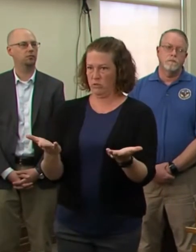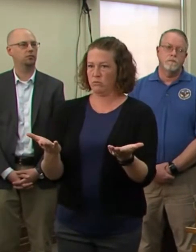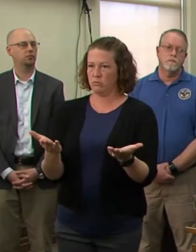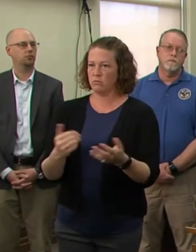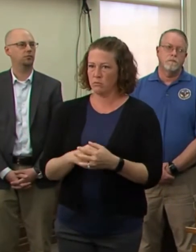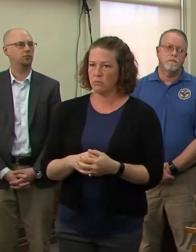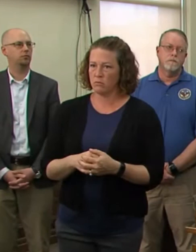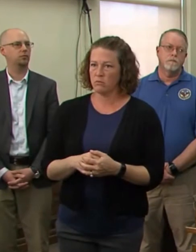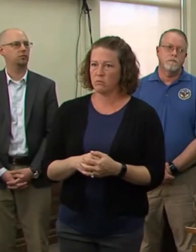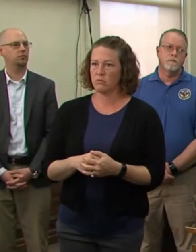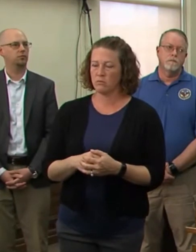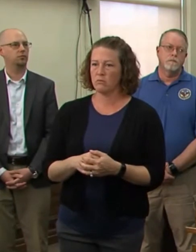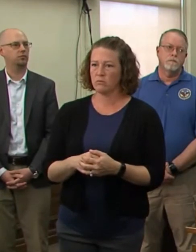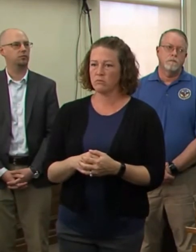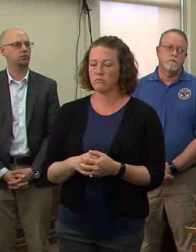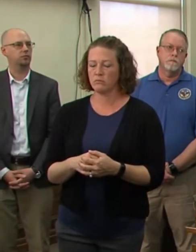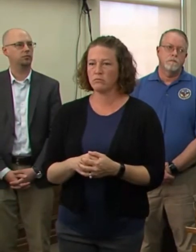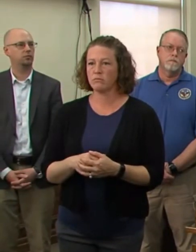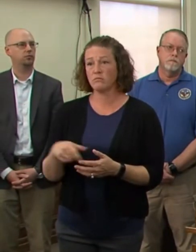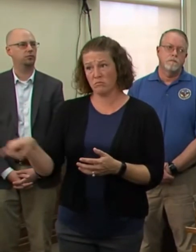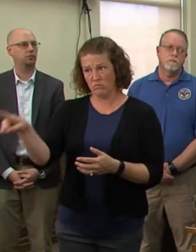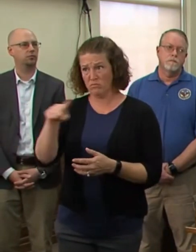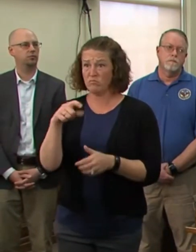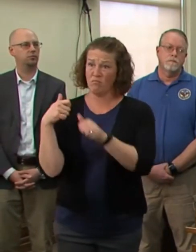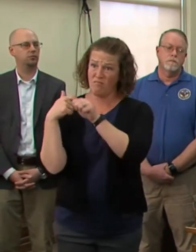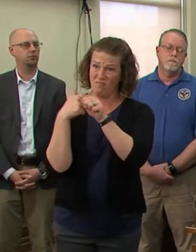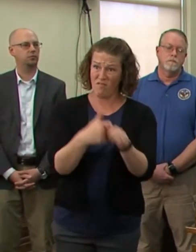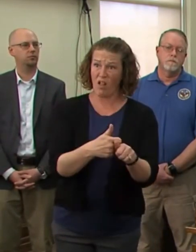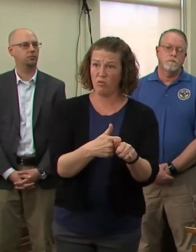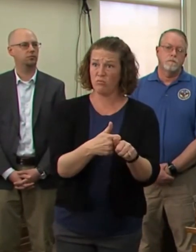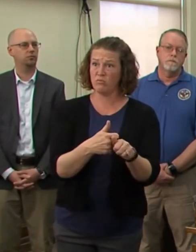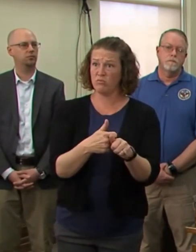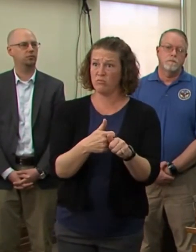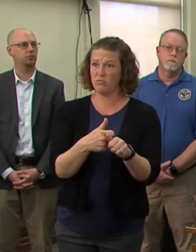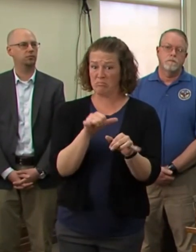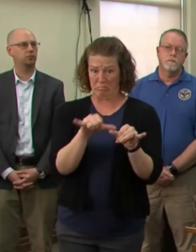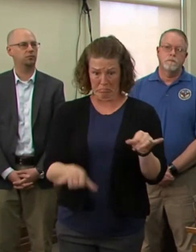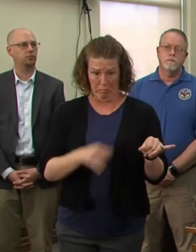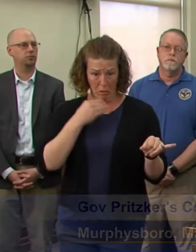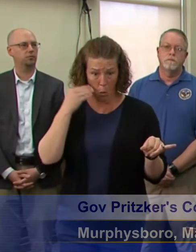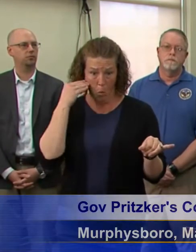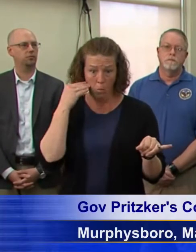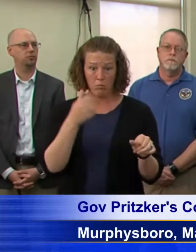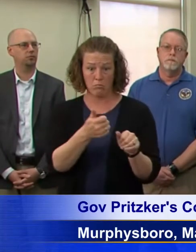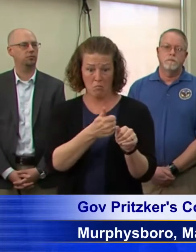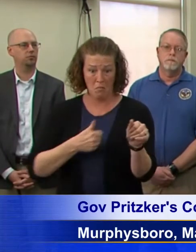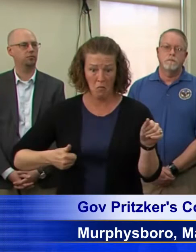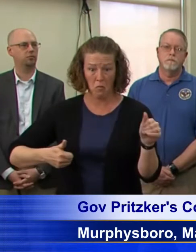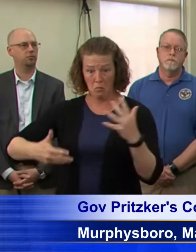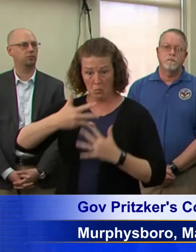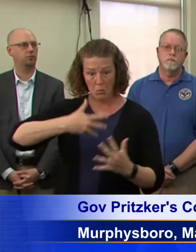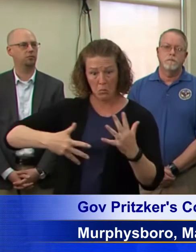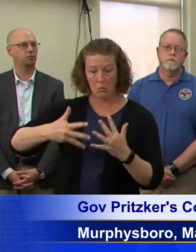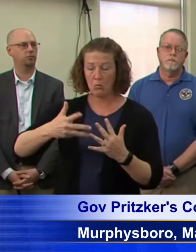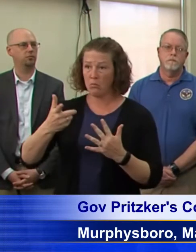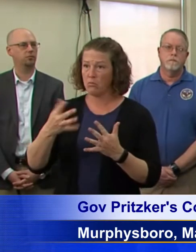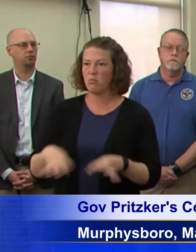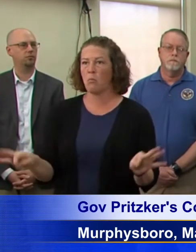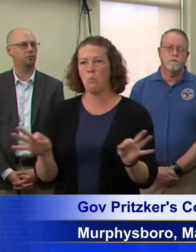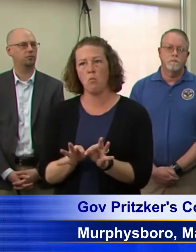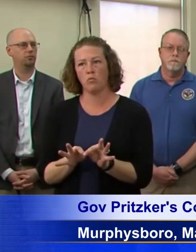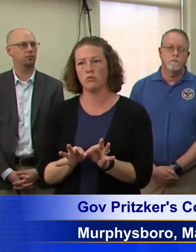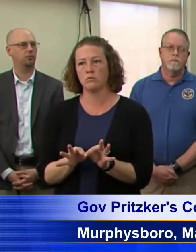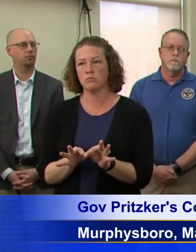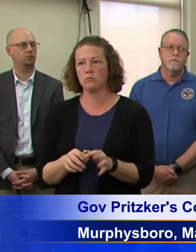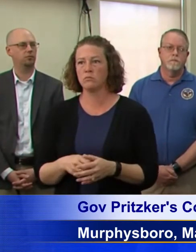recommendations are a big reason for that and I urge you to continue to follow them and any new guidelines that come out. I also